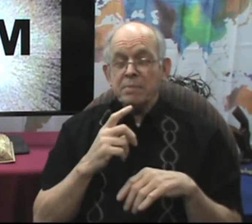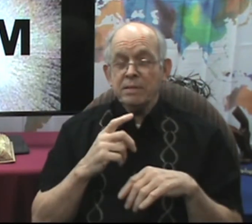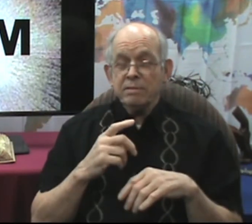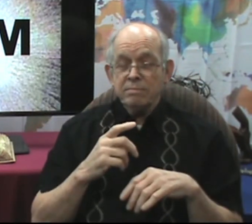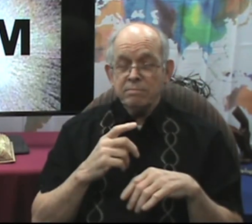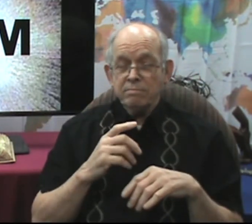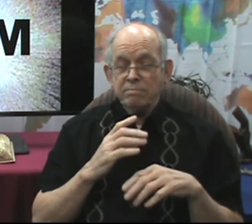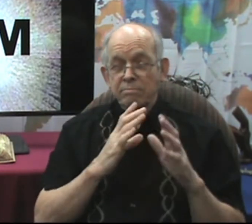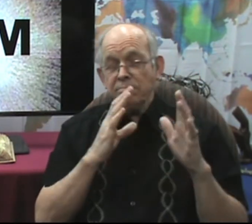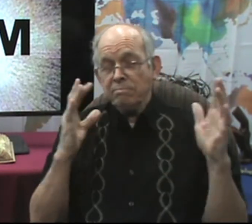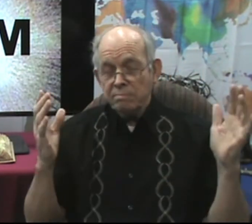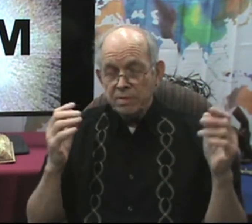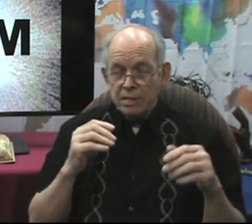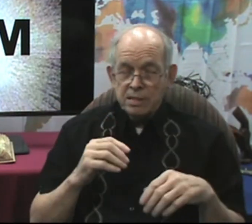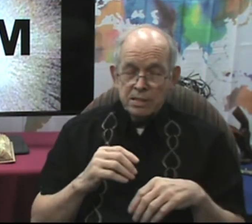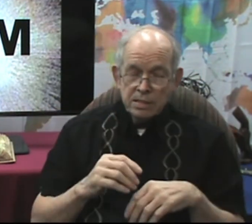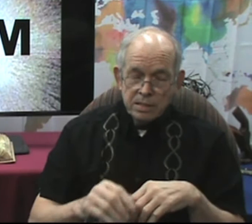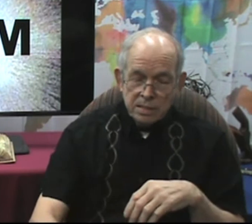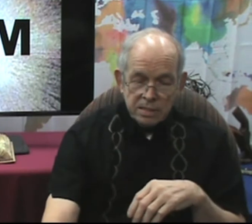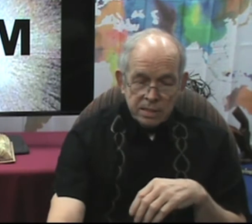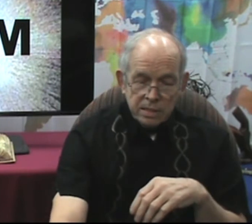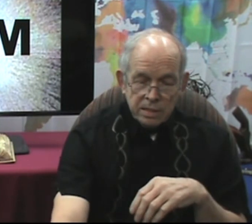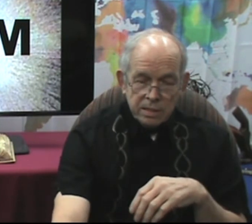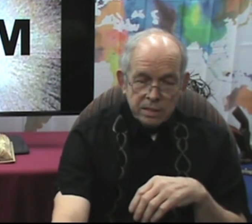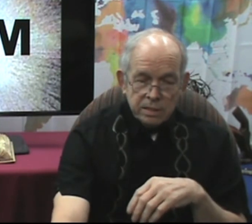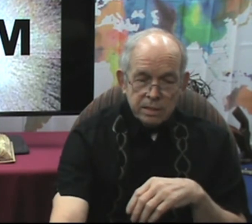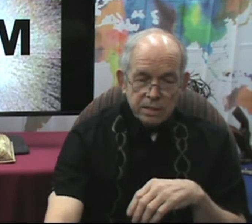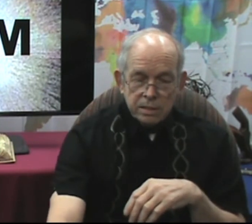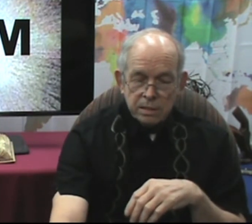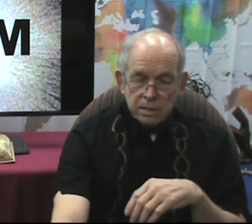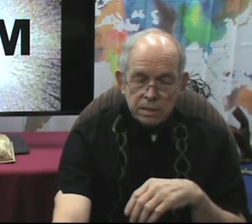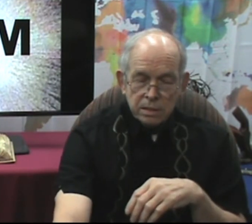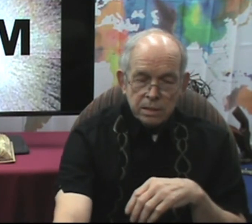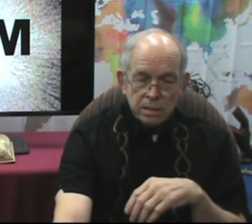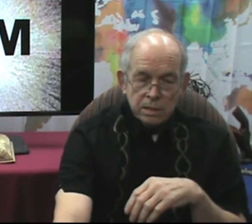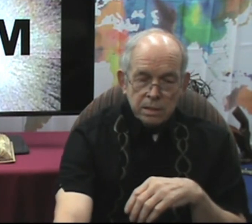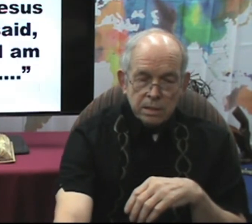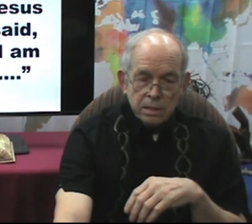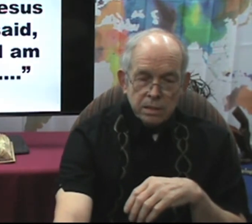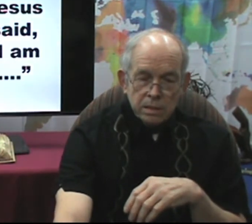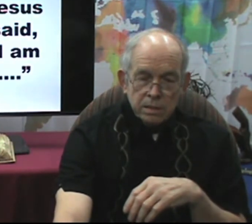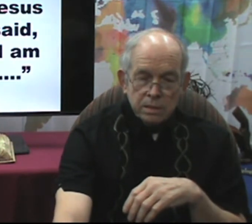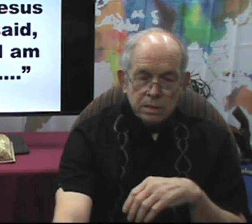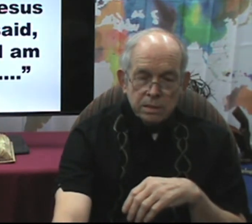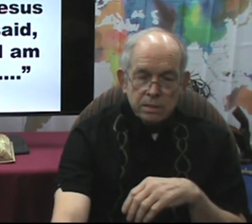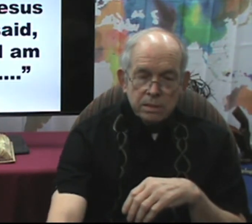down and glory filled my